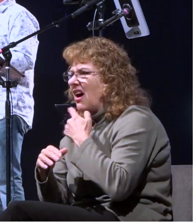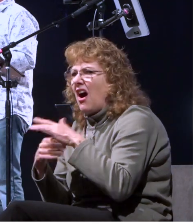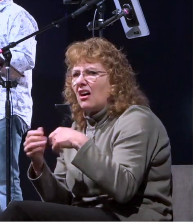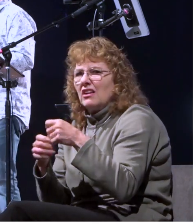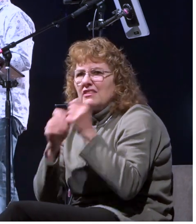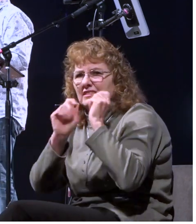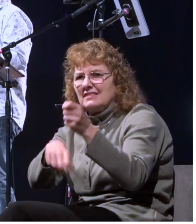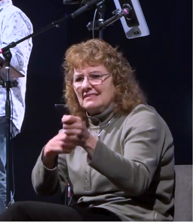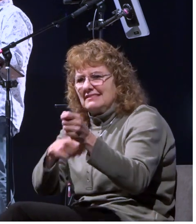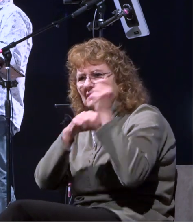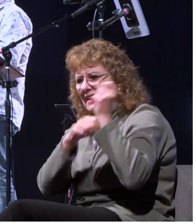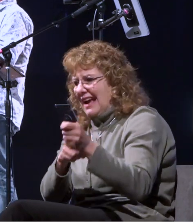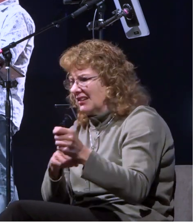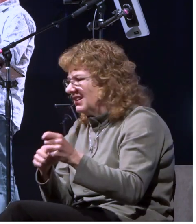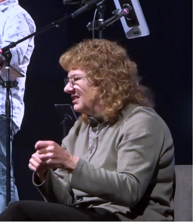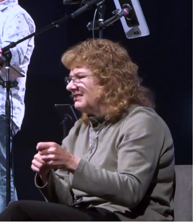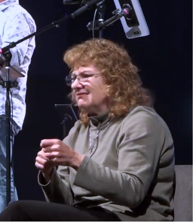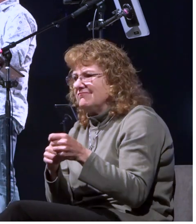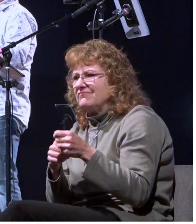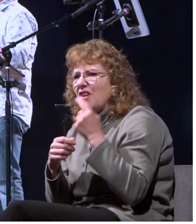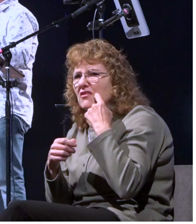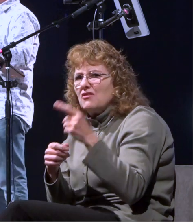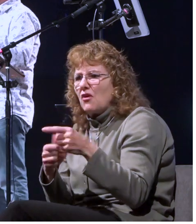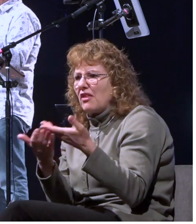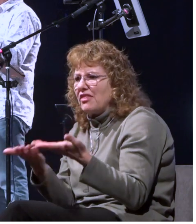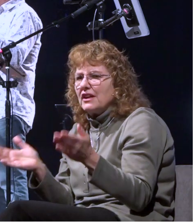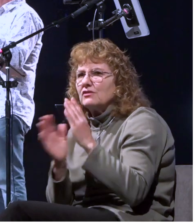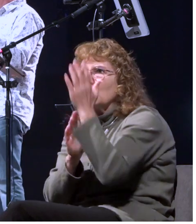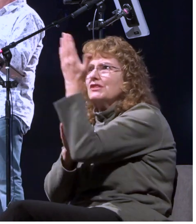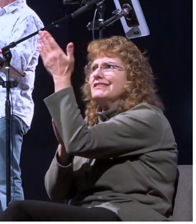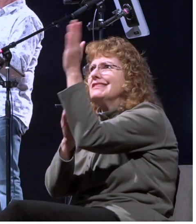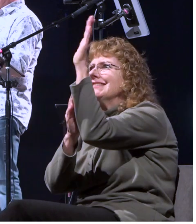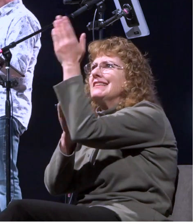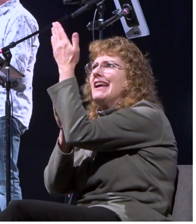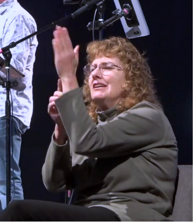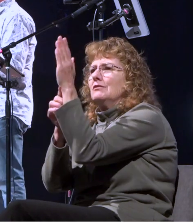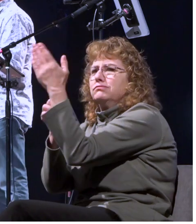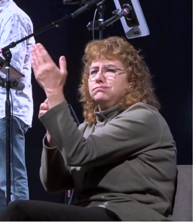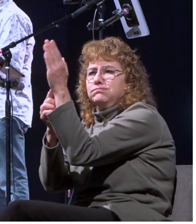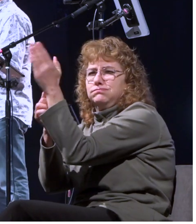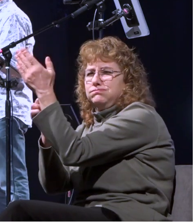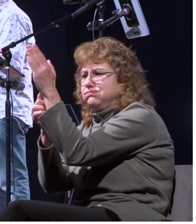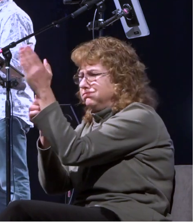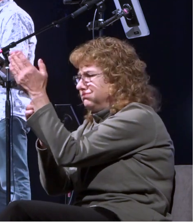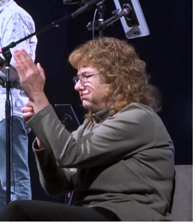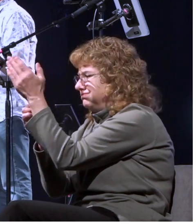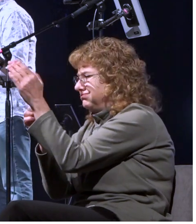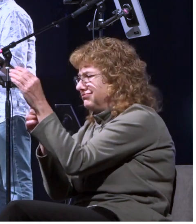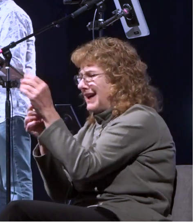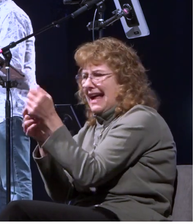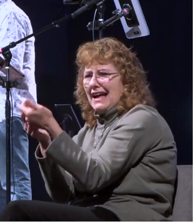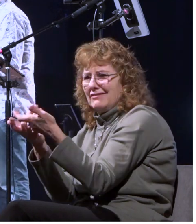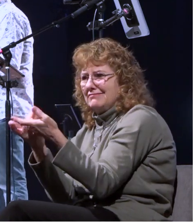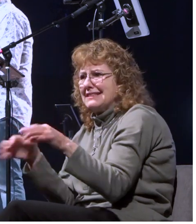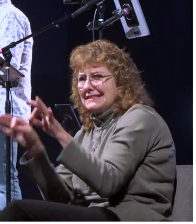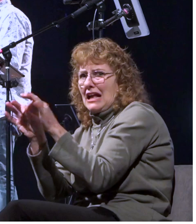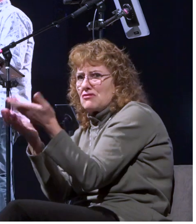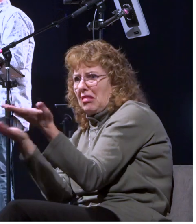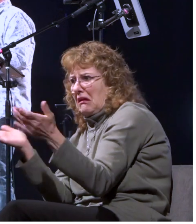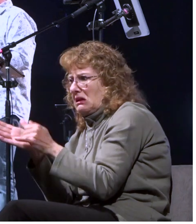it's getting serious like they're throwing away like sails and and ship's tackle that's essential stuff and now when neither sun